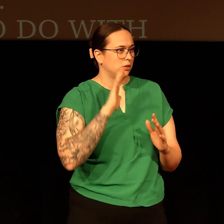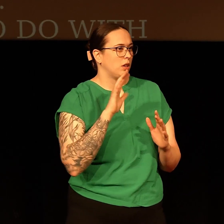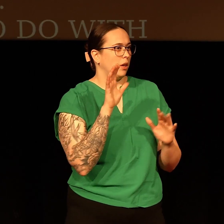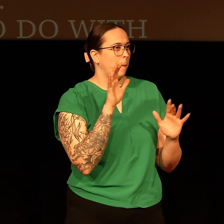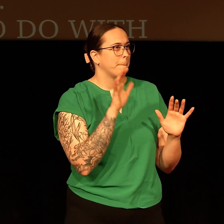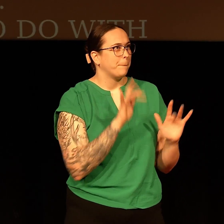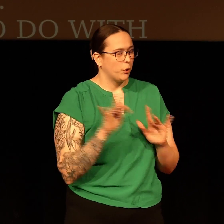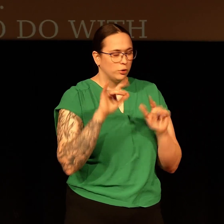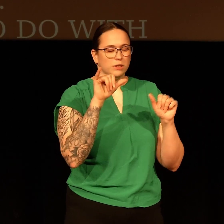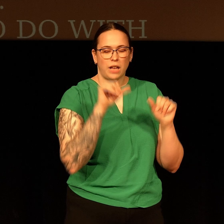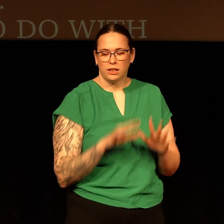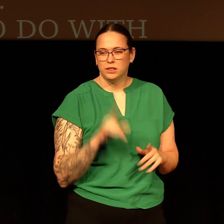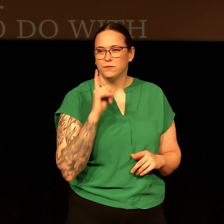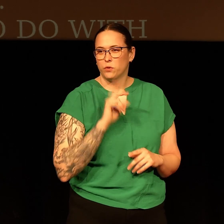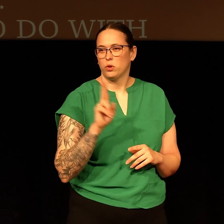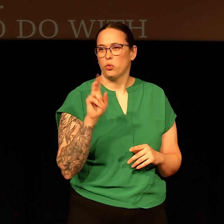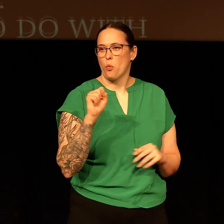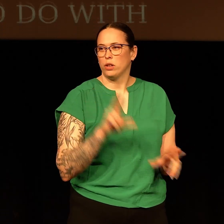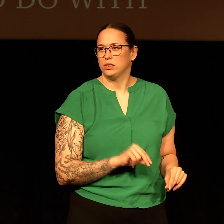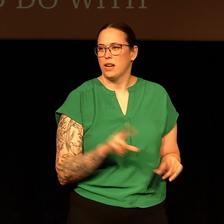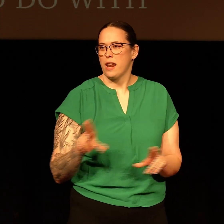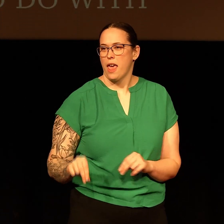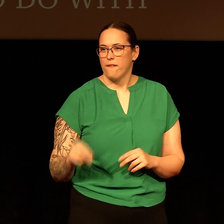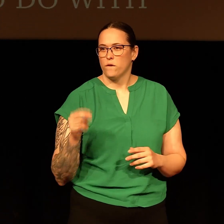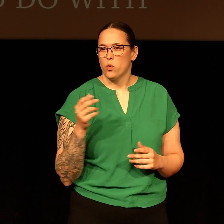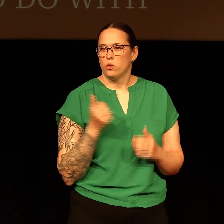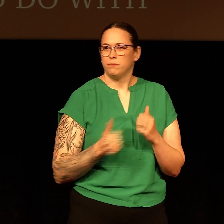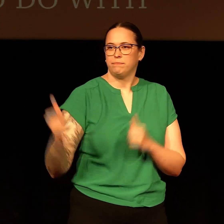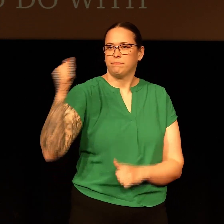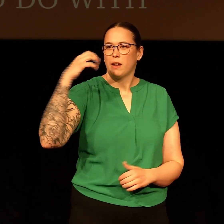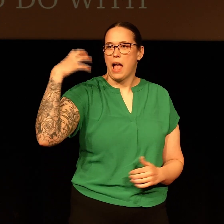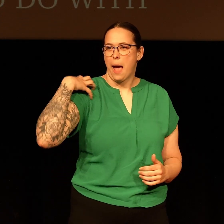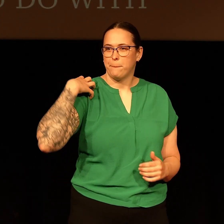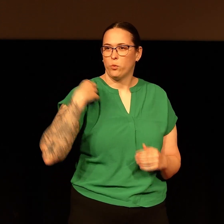She was a computer scientist. She was also part of the U.S. Navy Rear Admiral.